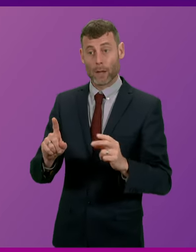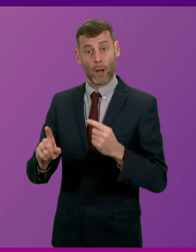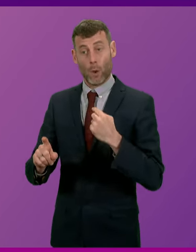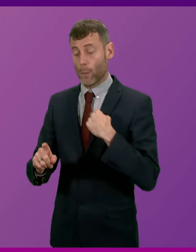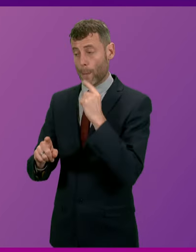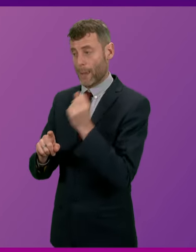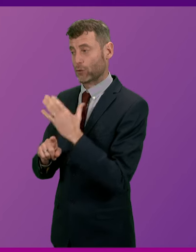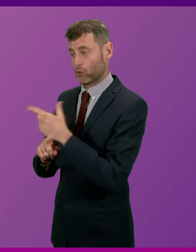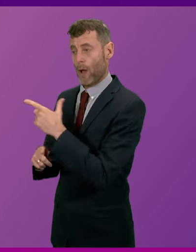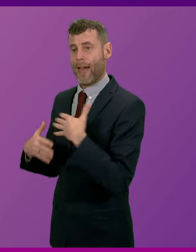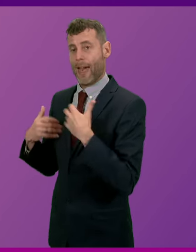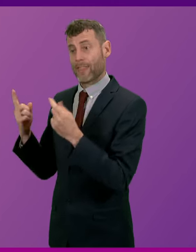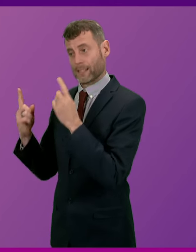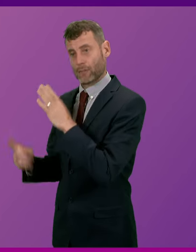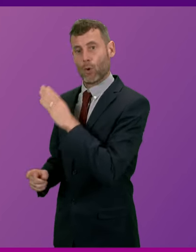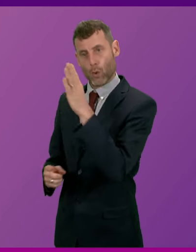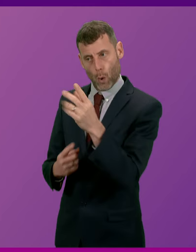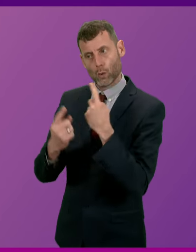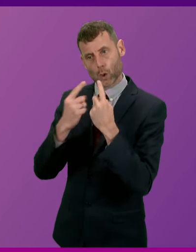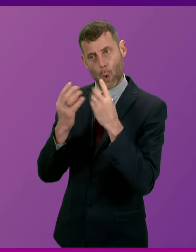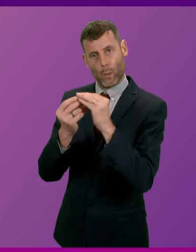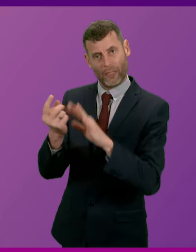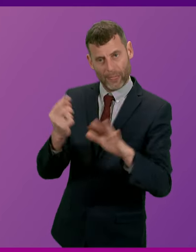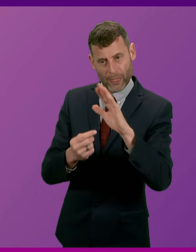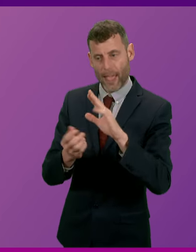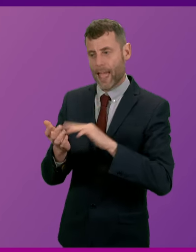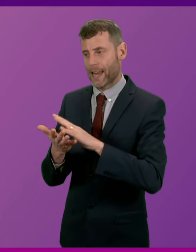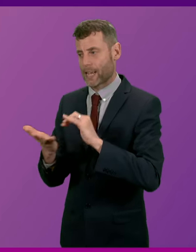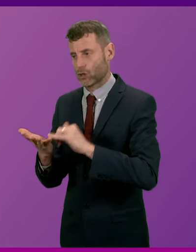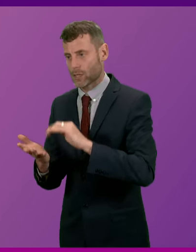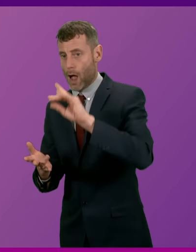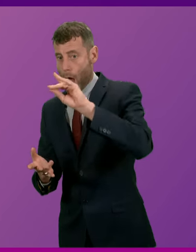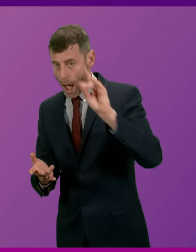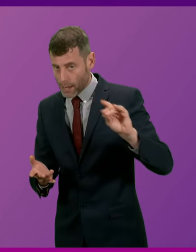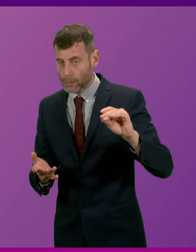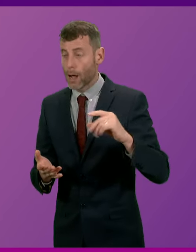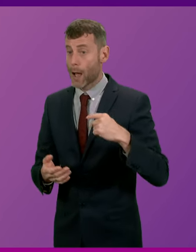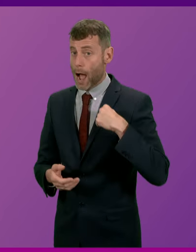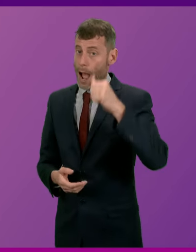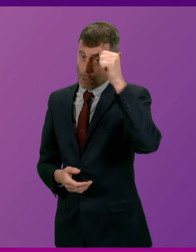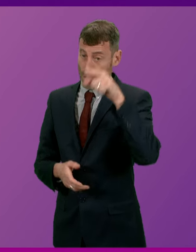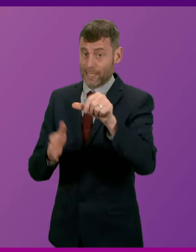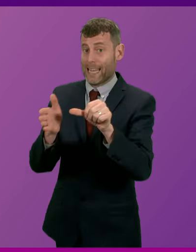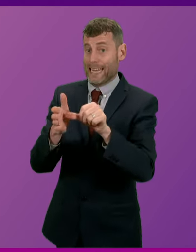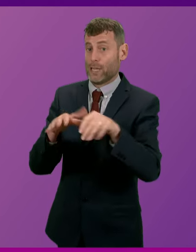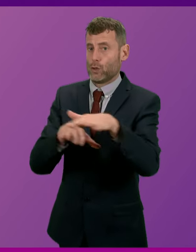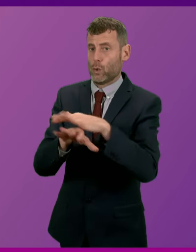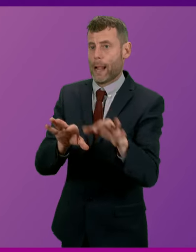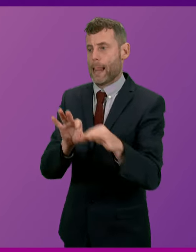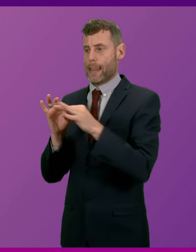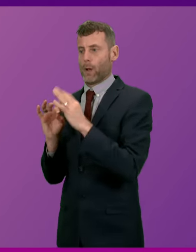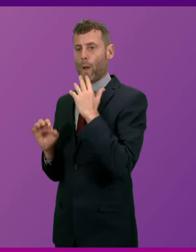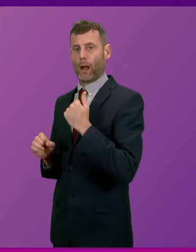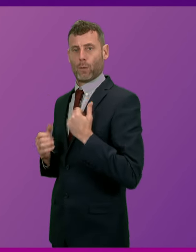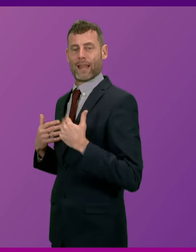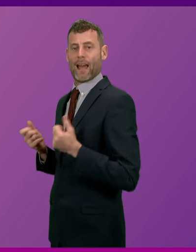with members, continues to engage with NHS Highland. I am aware of the issue in my time as Health Secretary and what I can